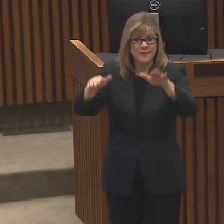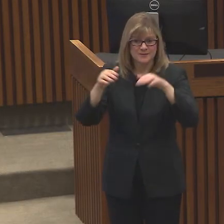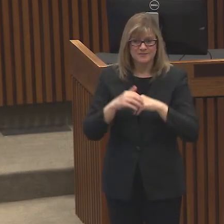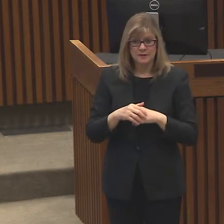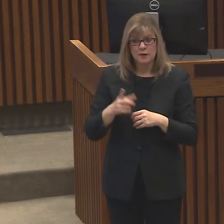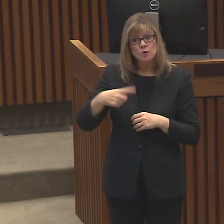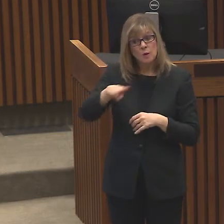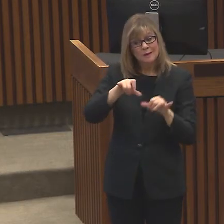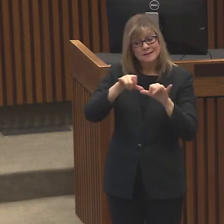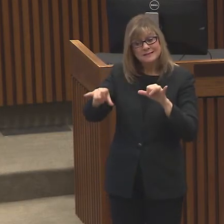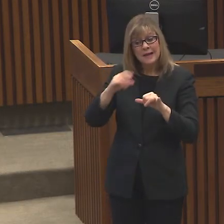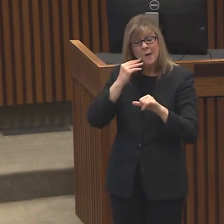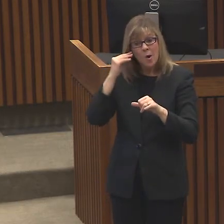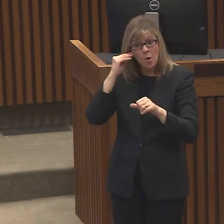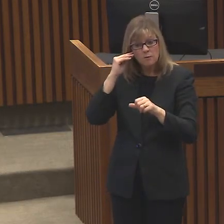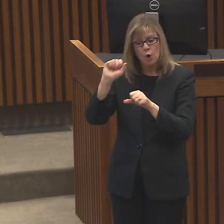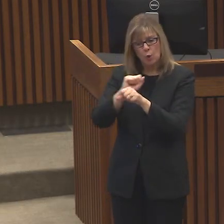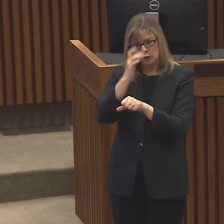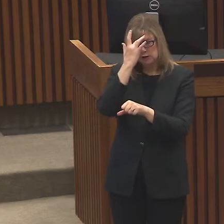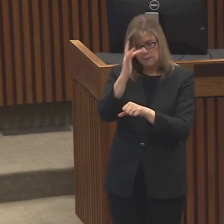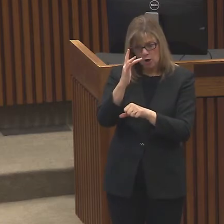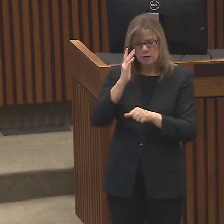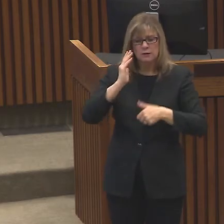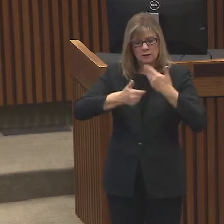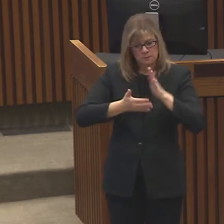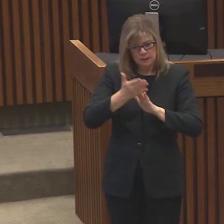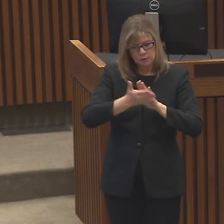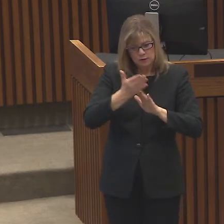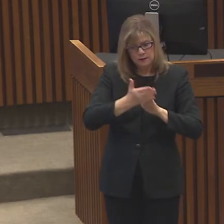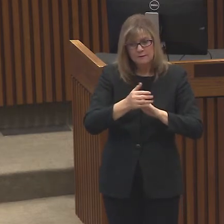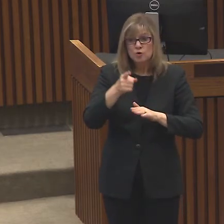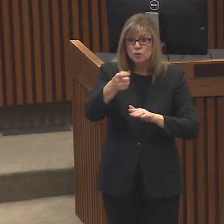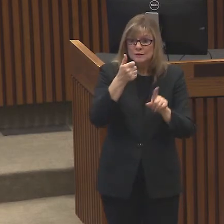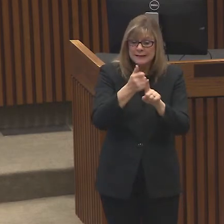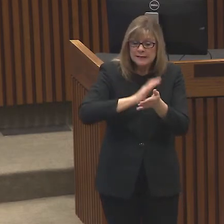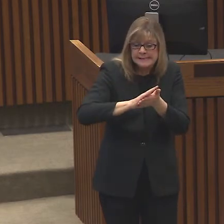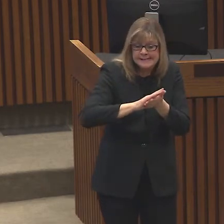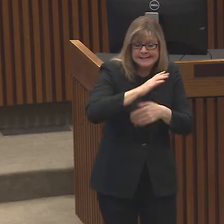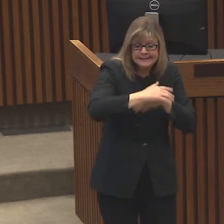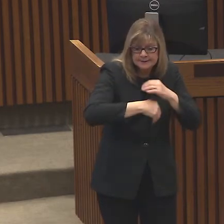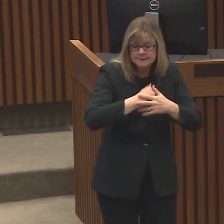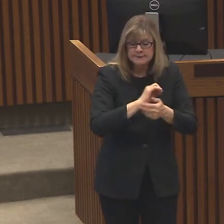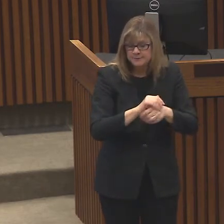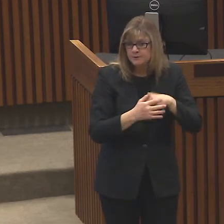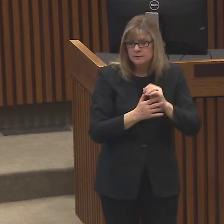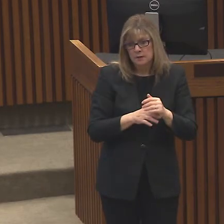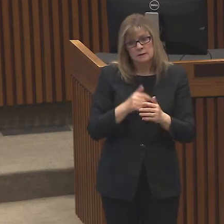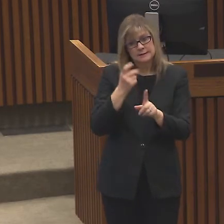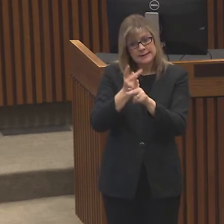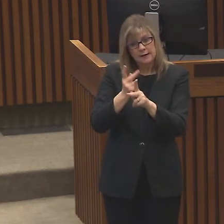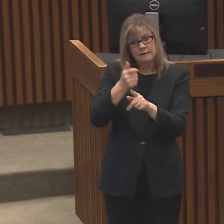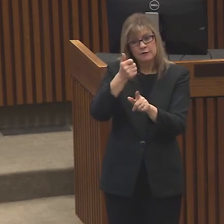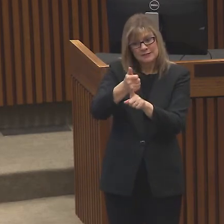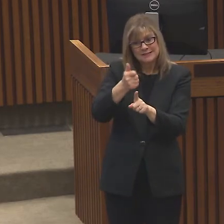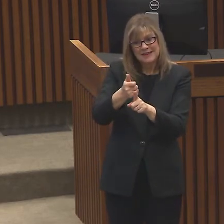work smart, be productive, take care of your hygiene, do your part to keep yourself well, and don't be